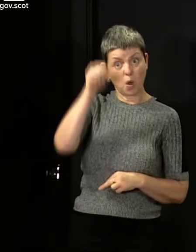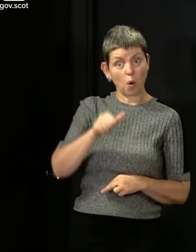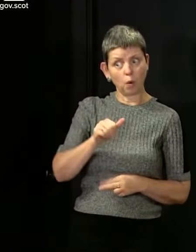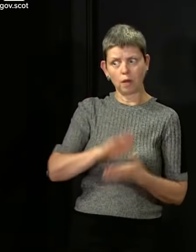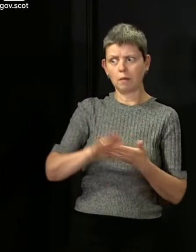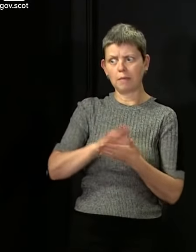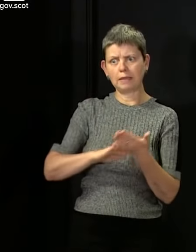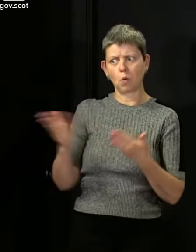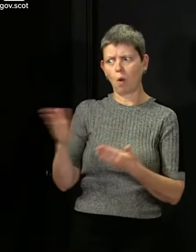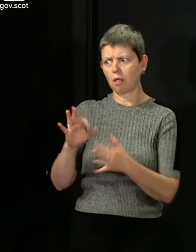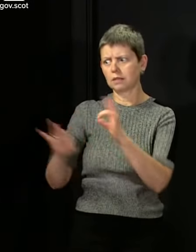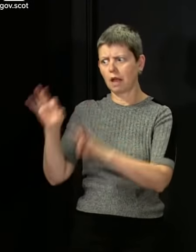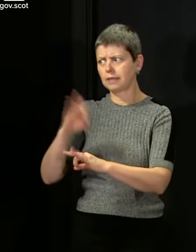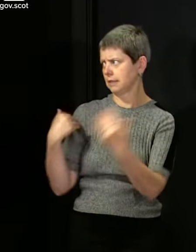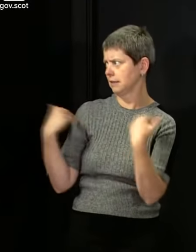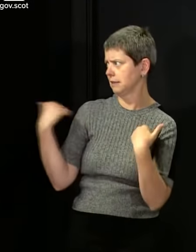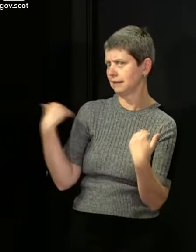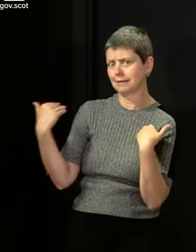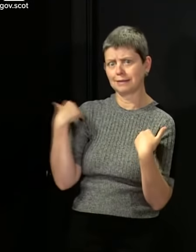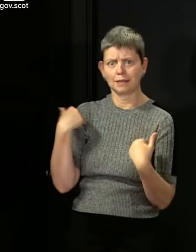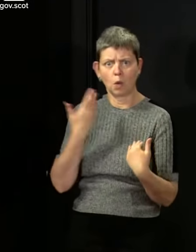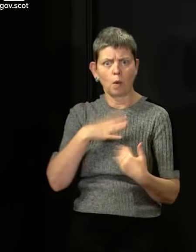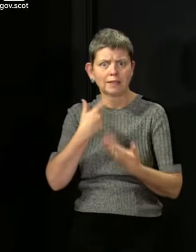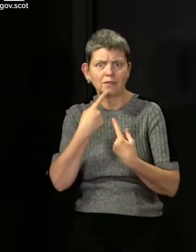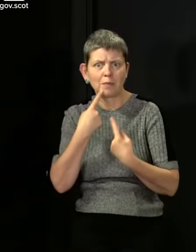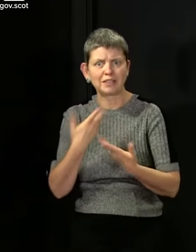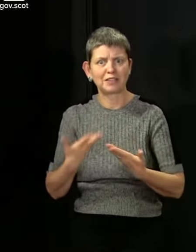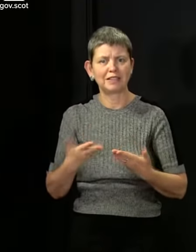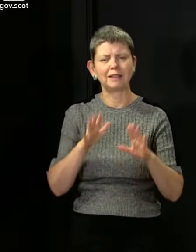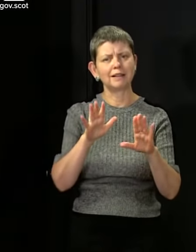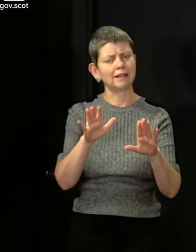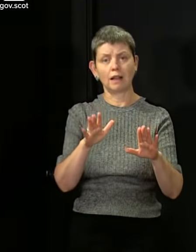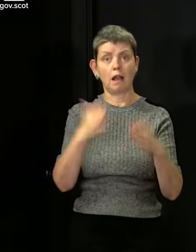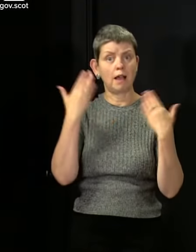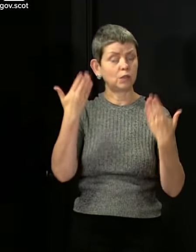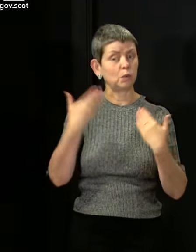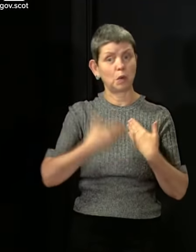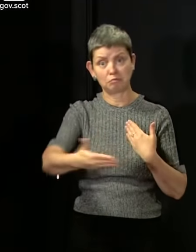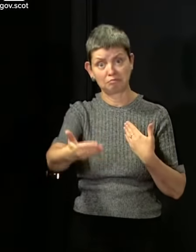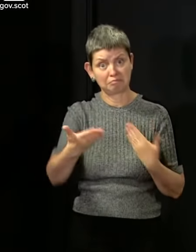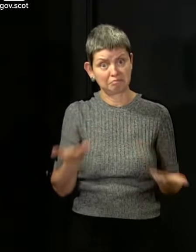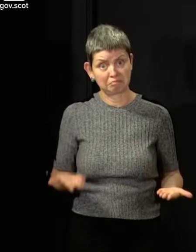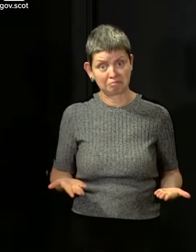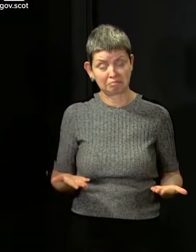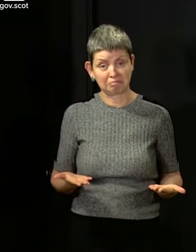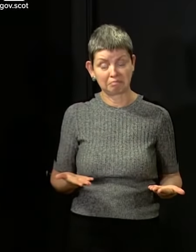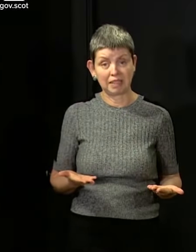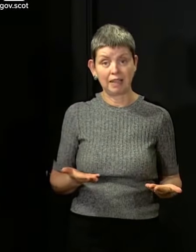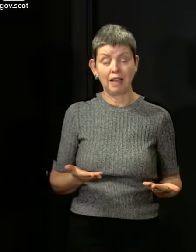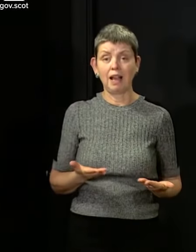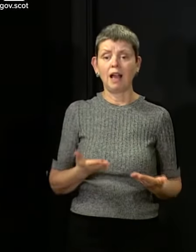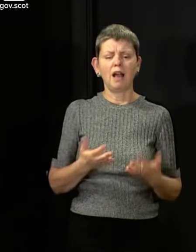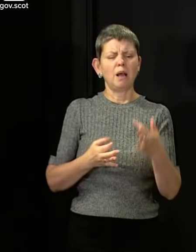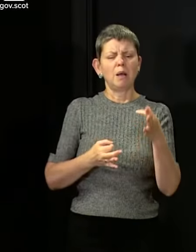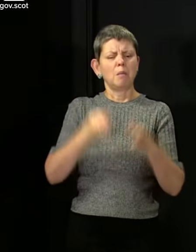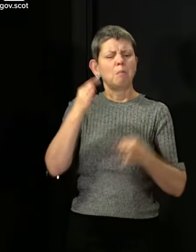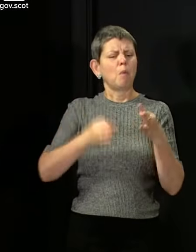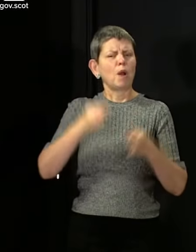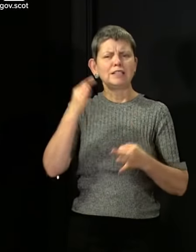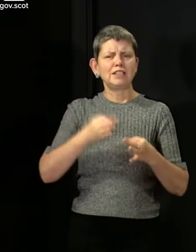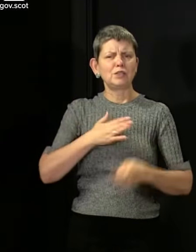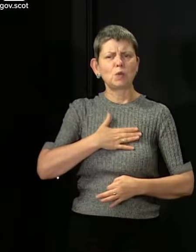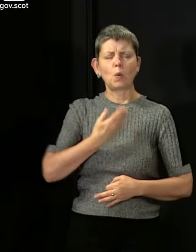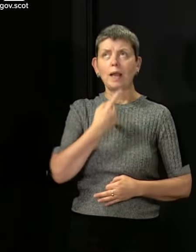I don't know how long. And as I said at the outset of this, that's not an answer that politicians are particularly